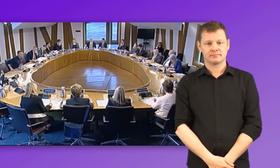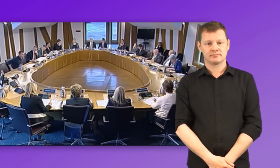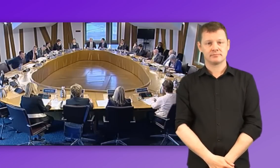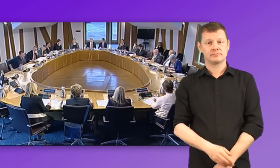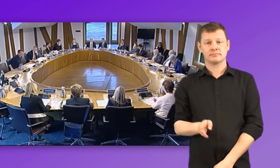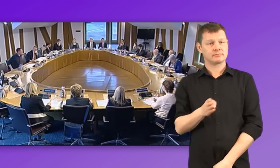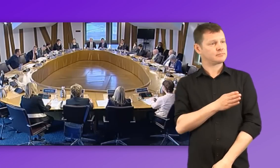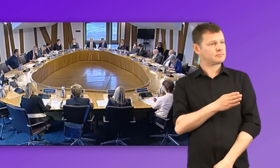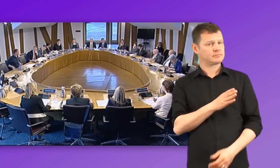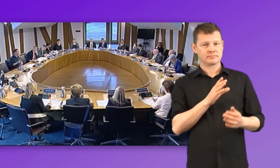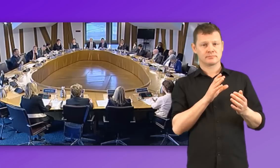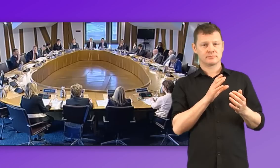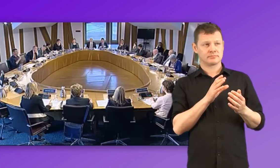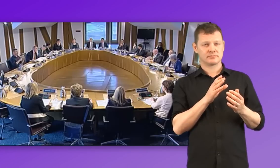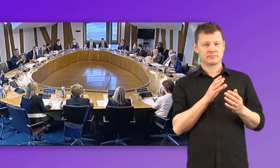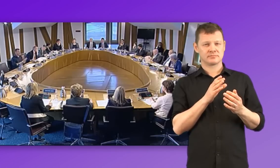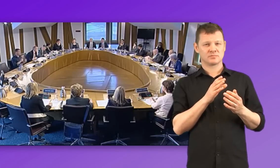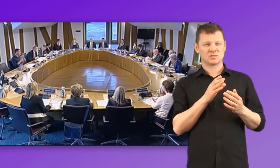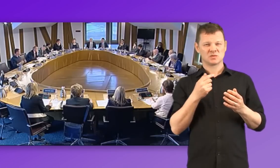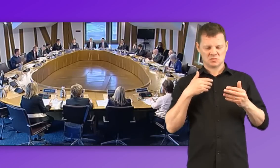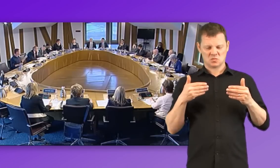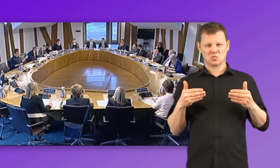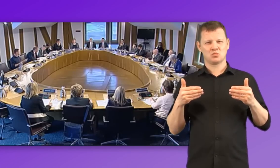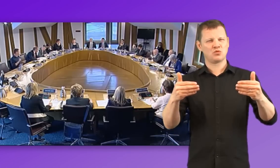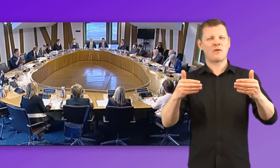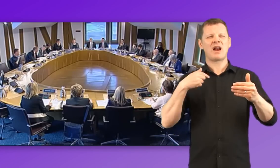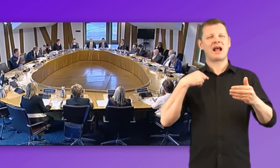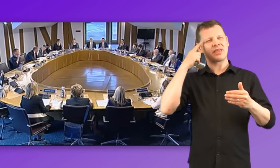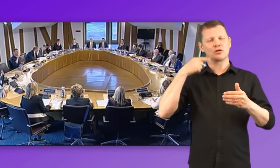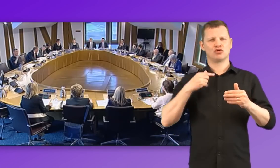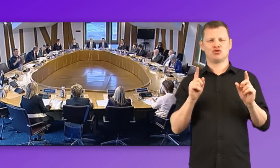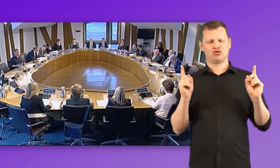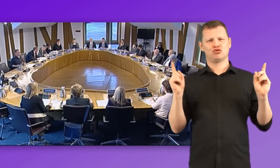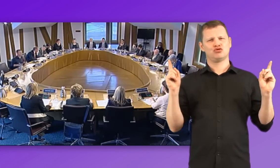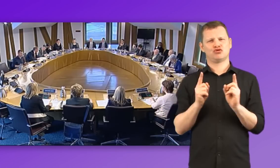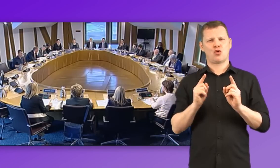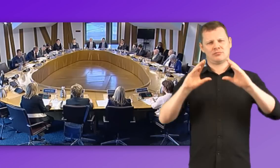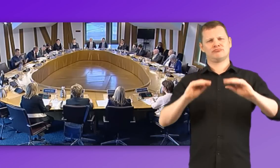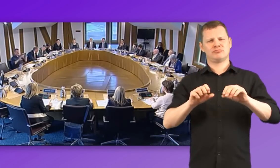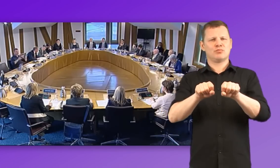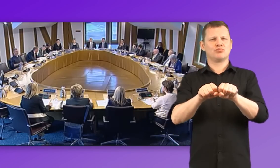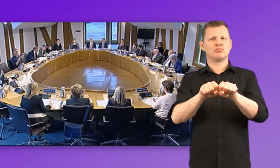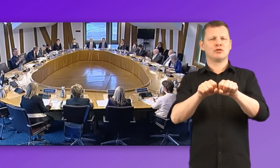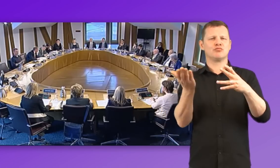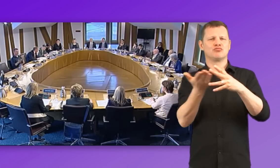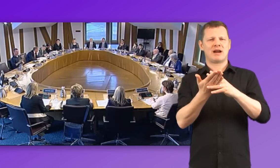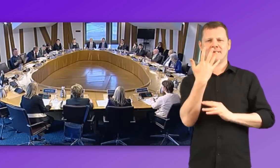Is that you, Colin? Yes. Okay. Before we move on, I'm going to just take a short suspension at the moment for a five-minute break. If don't mind. Thank you.